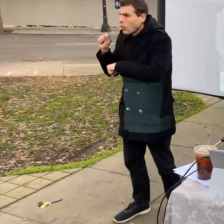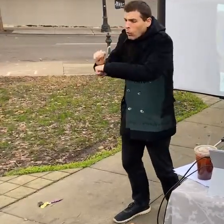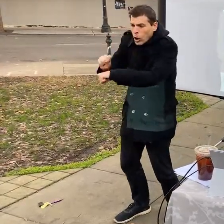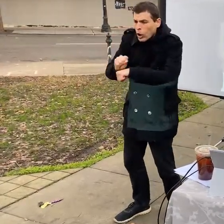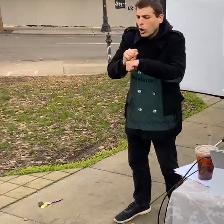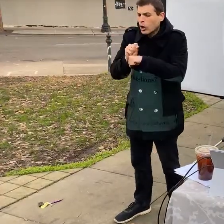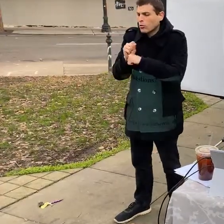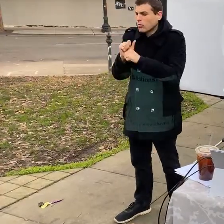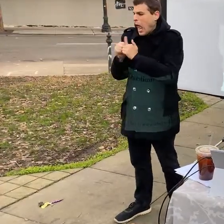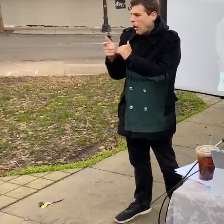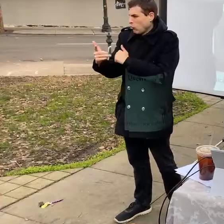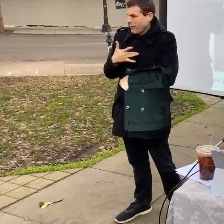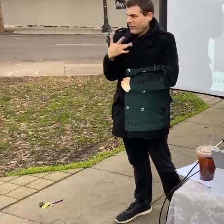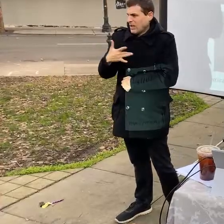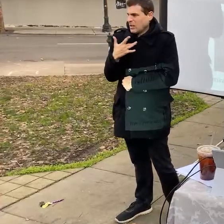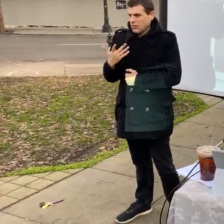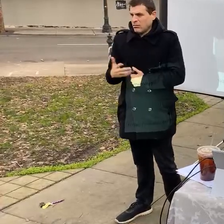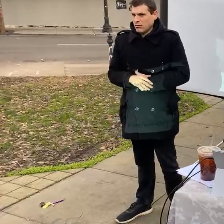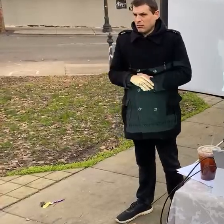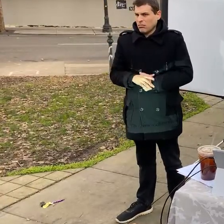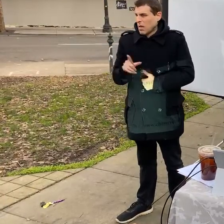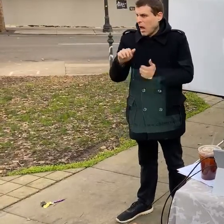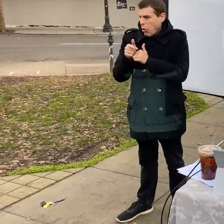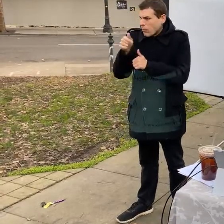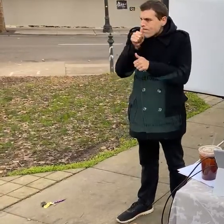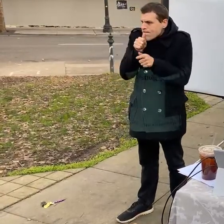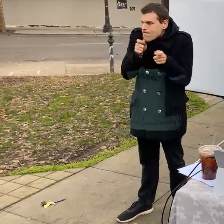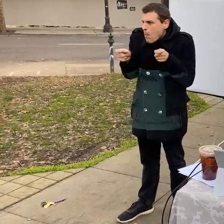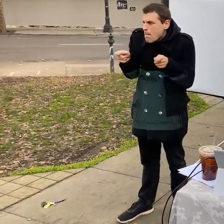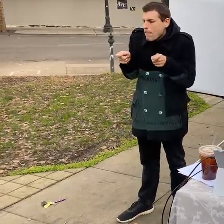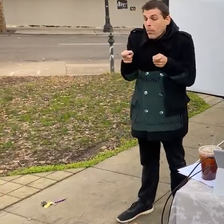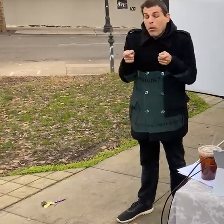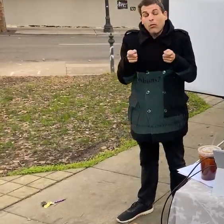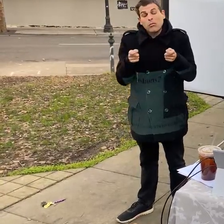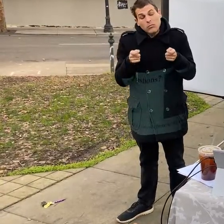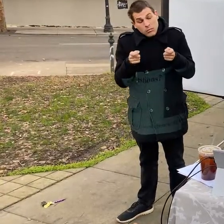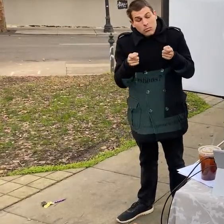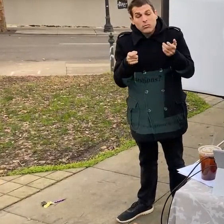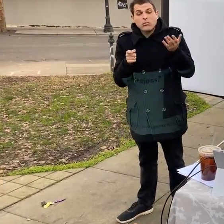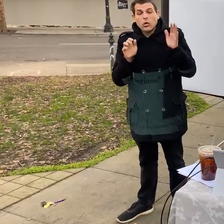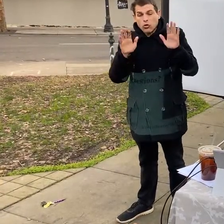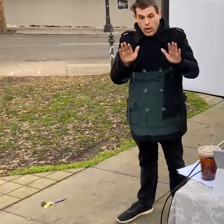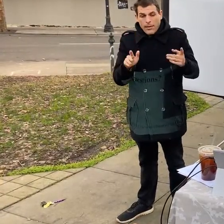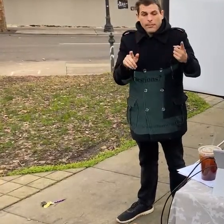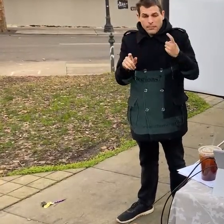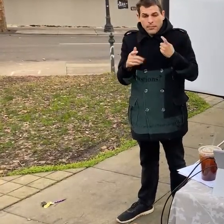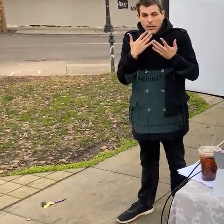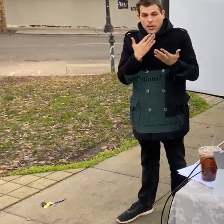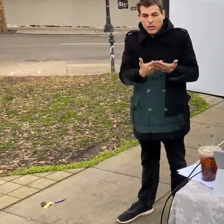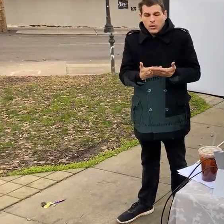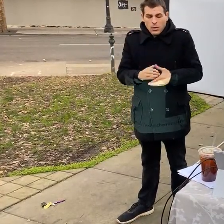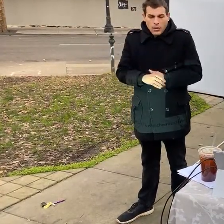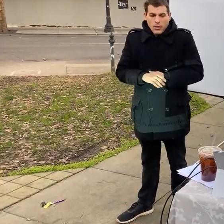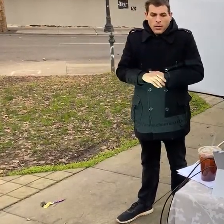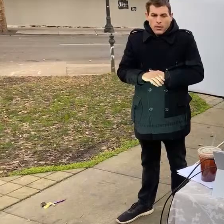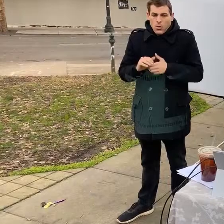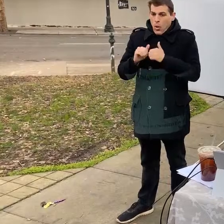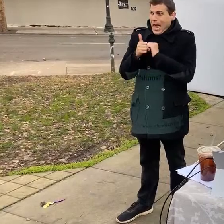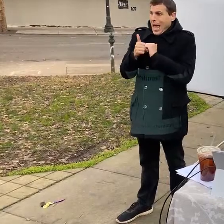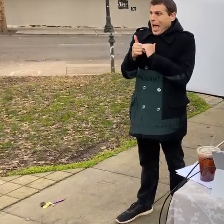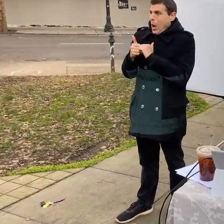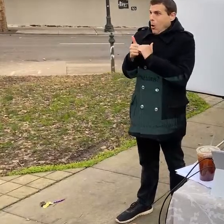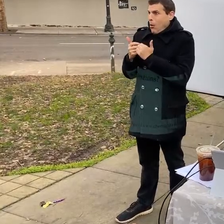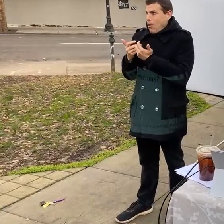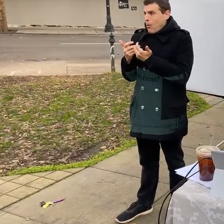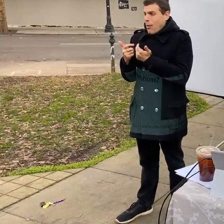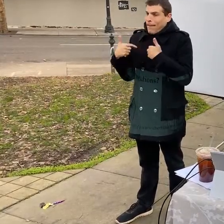how have you been coping that's a great question thank you um so the question is like how am i